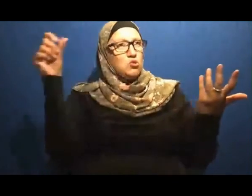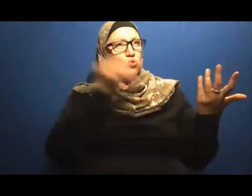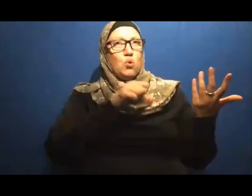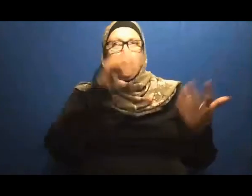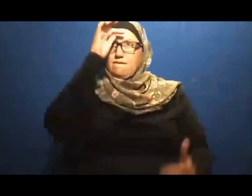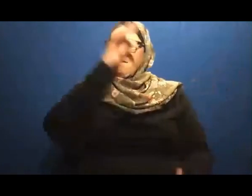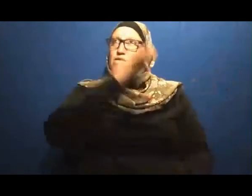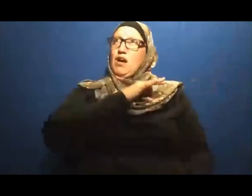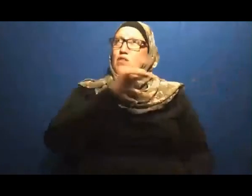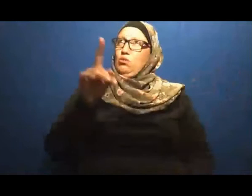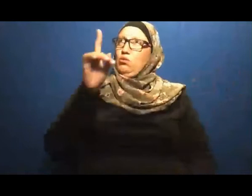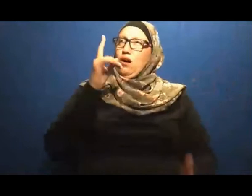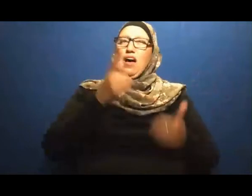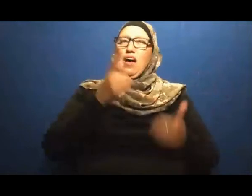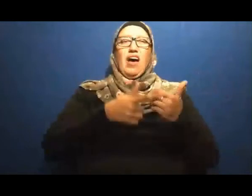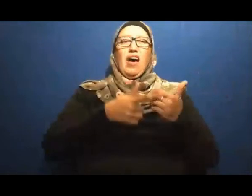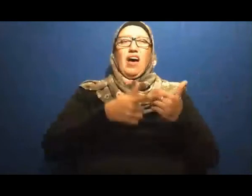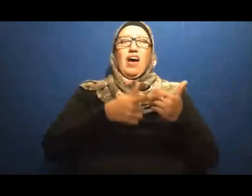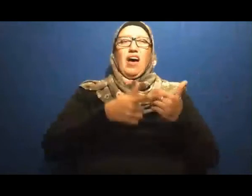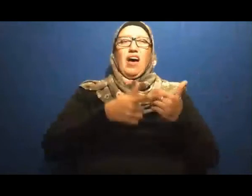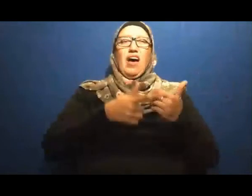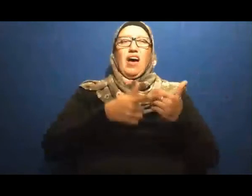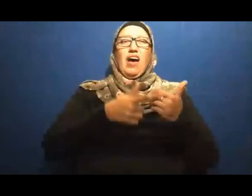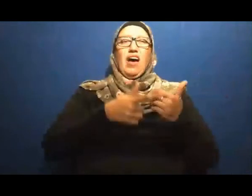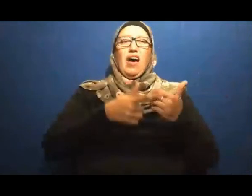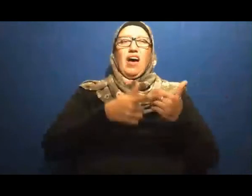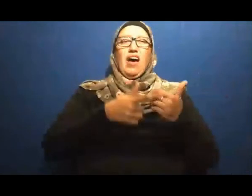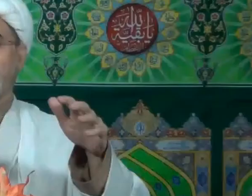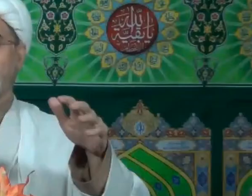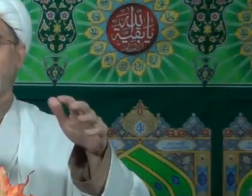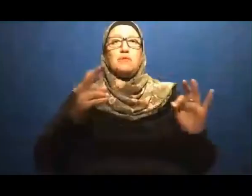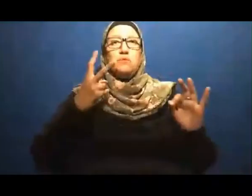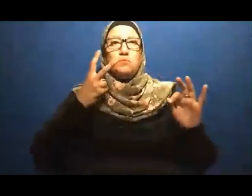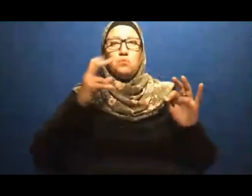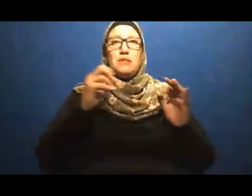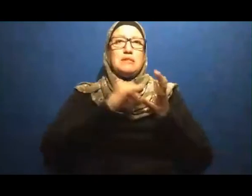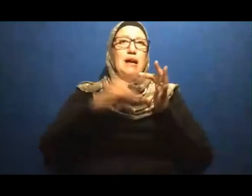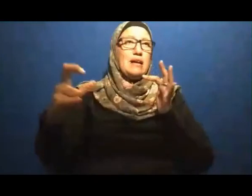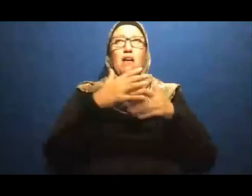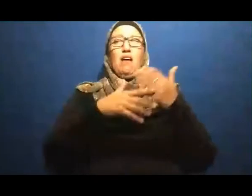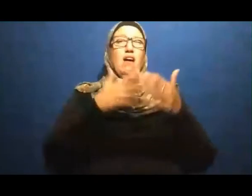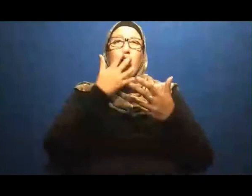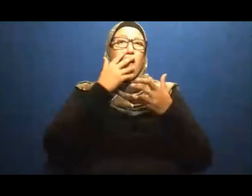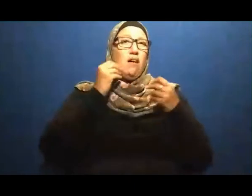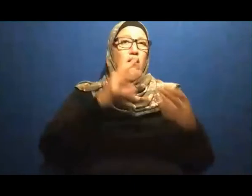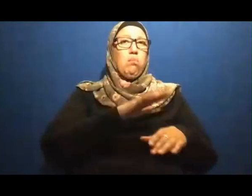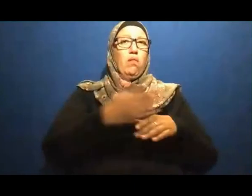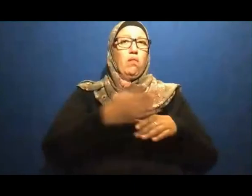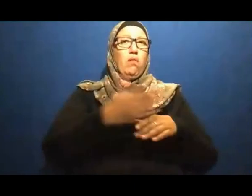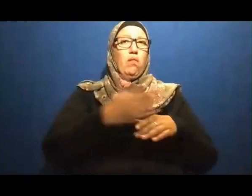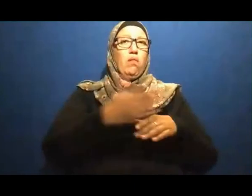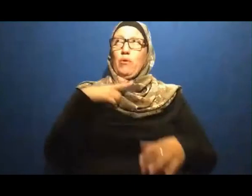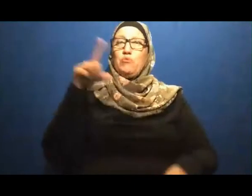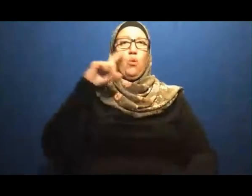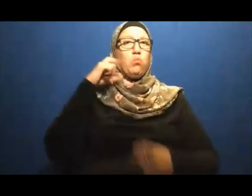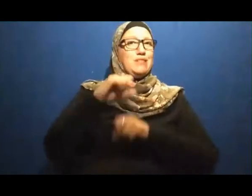these days Apart from, I'm not talking about the legal side of it That you may be fined You may